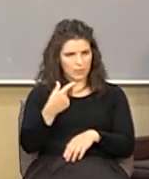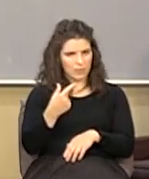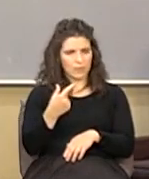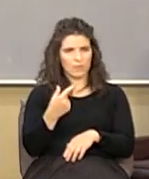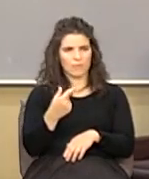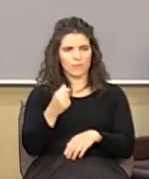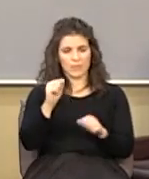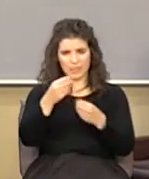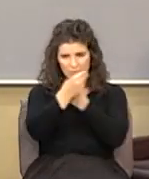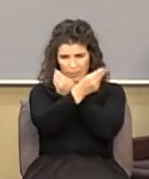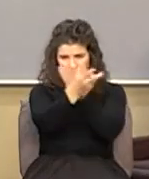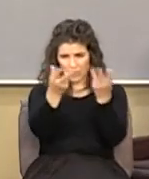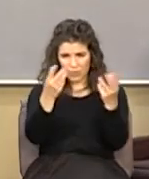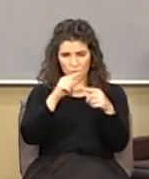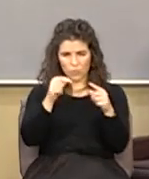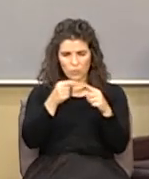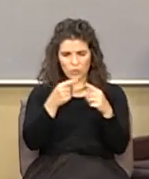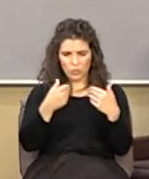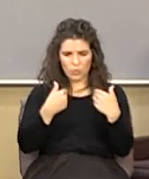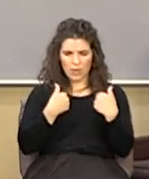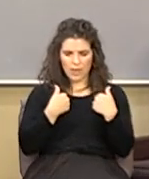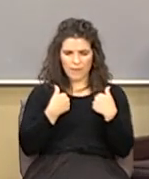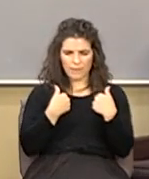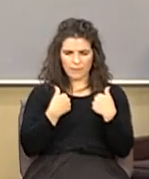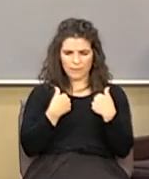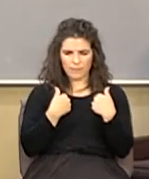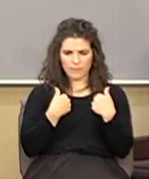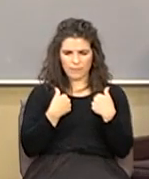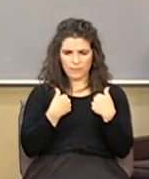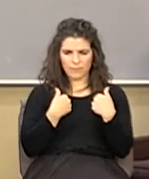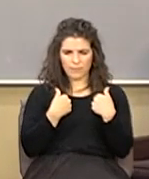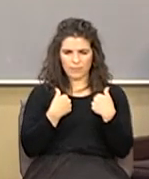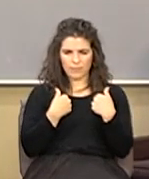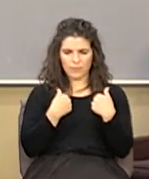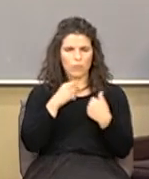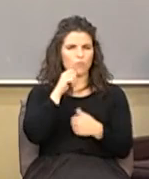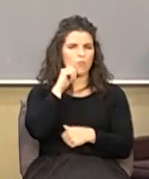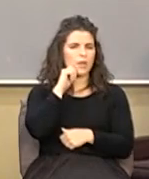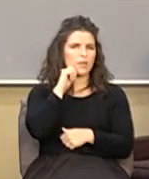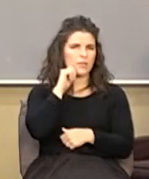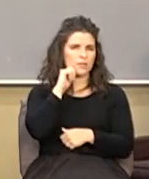can I tell you when it comes to the issue of race